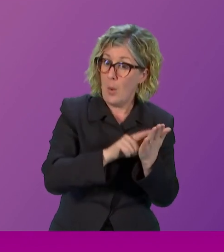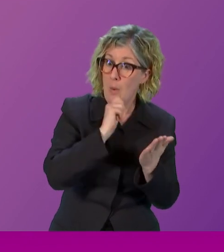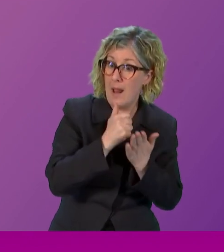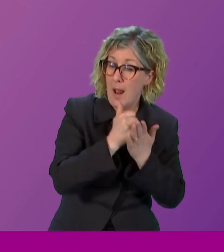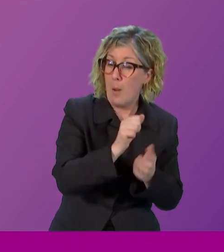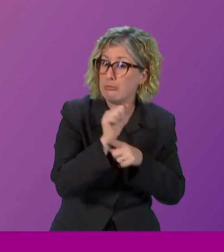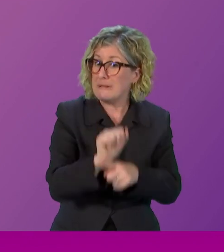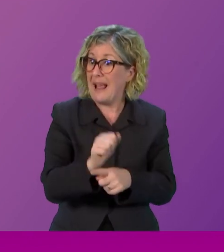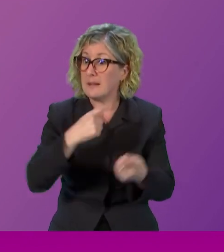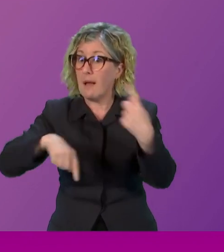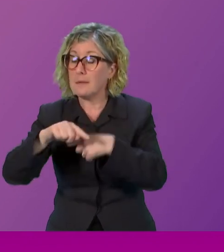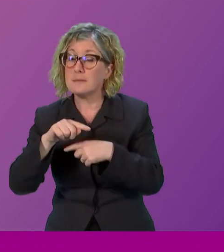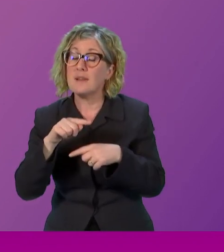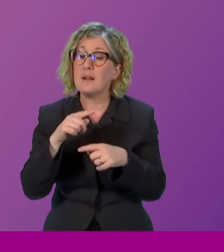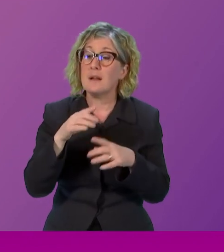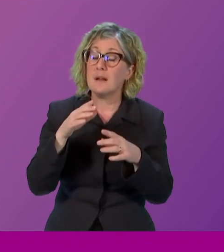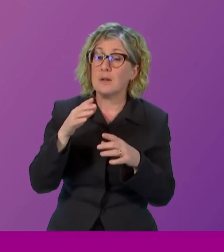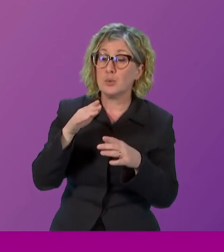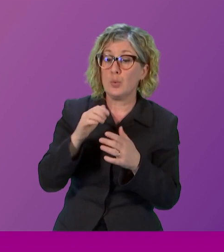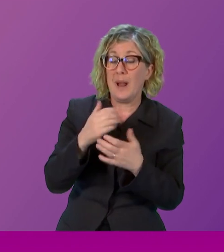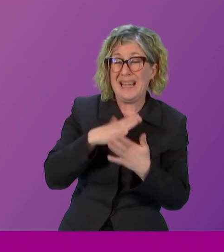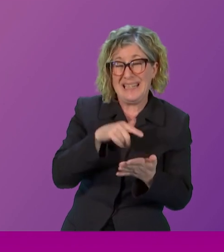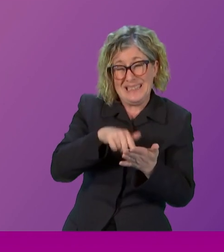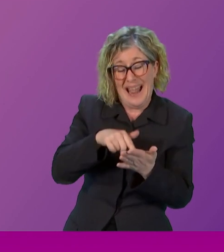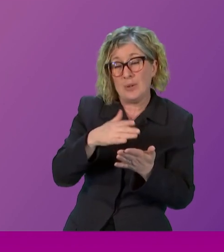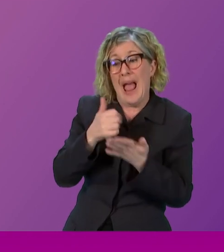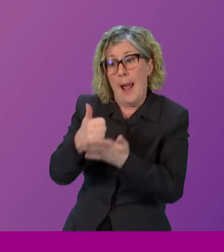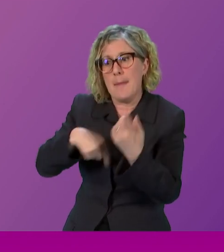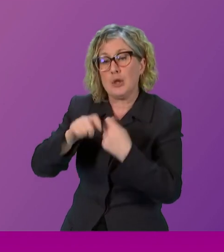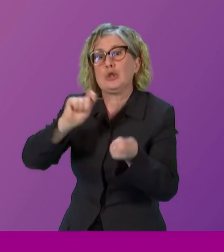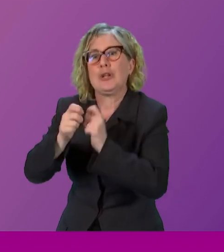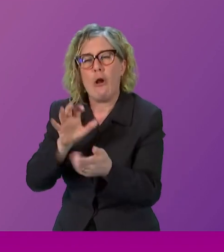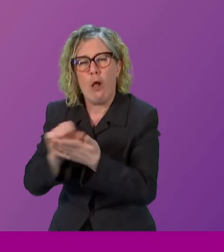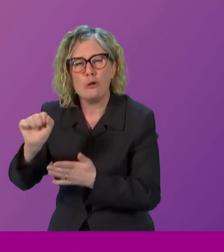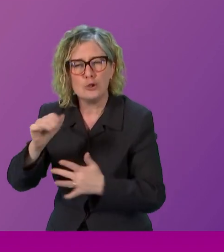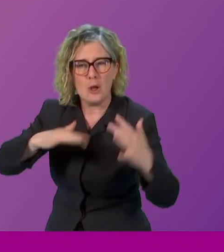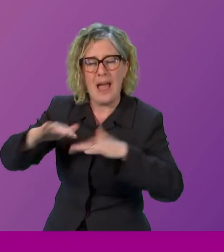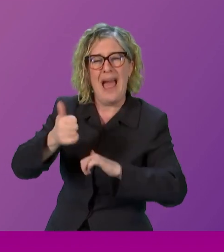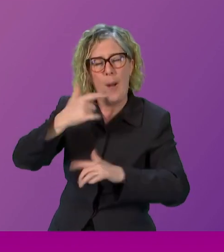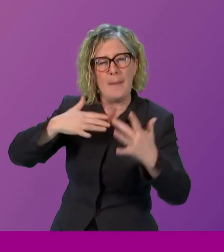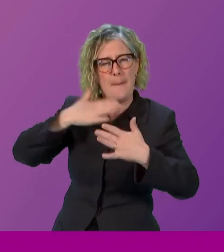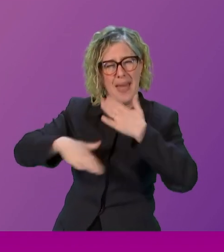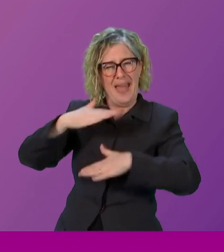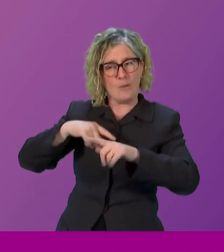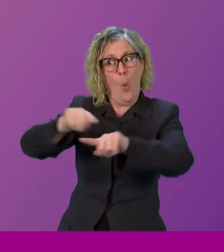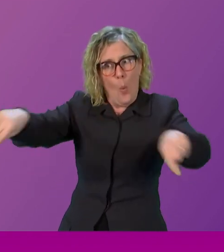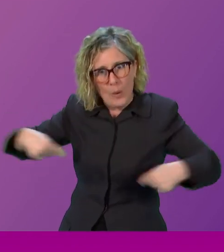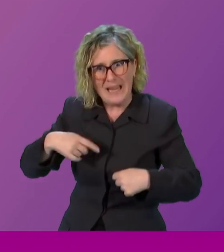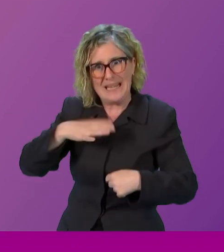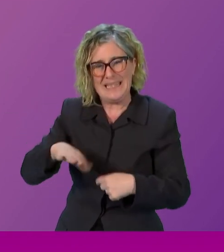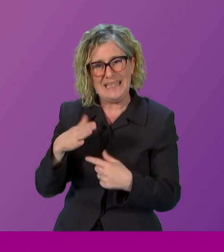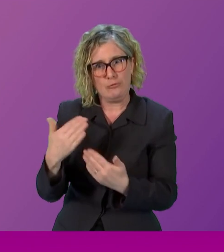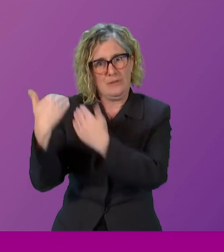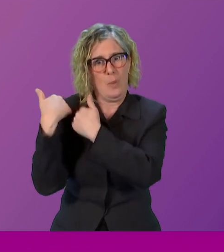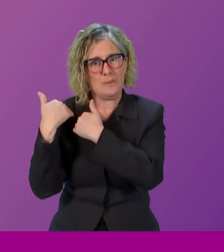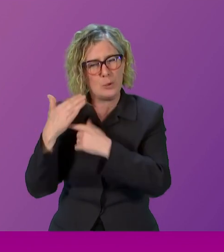one of us to keep that pressure on, really. So, you know, the legislation is essential,